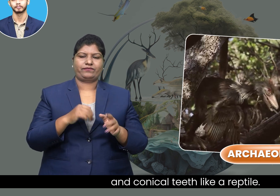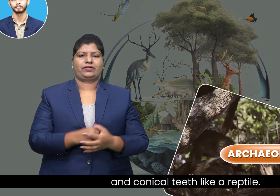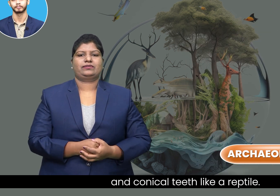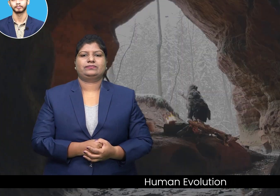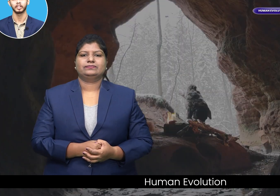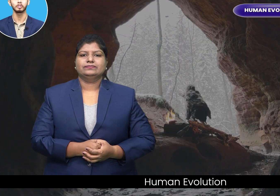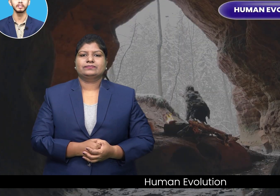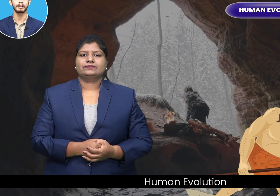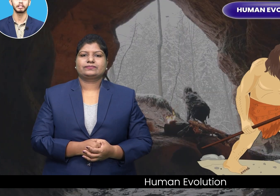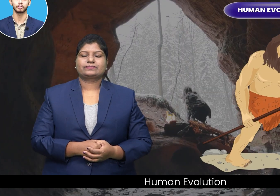Human evolution.